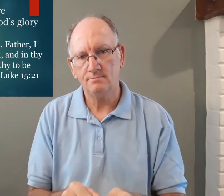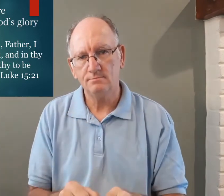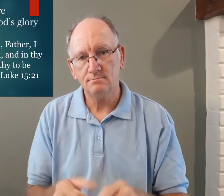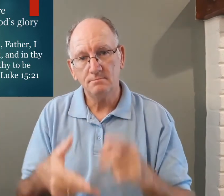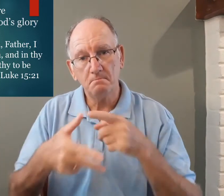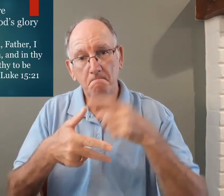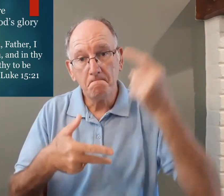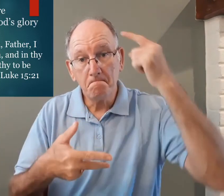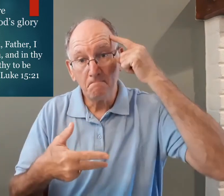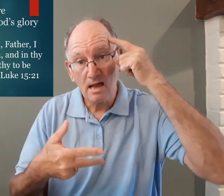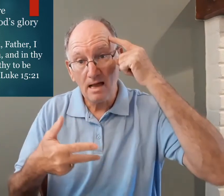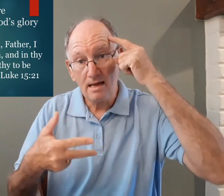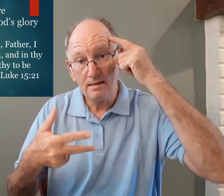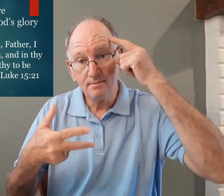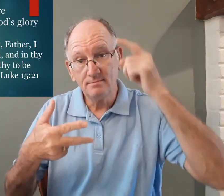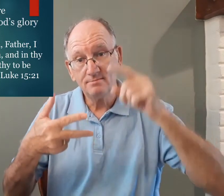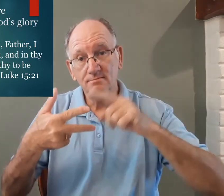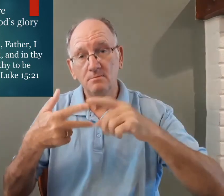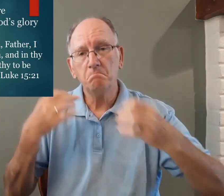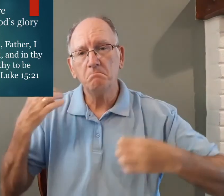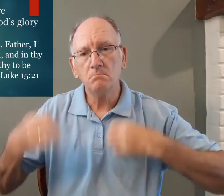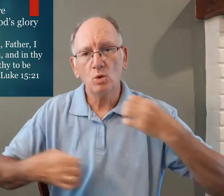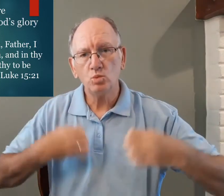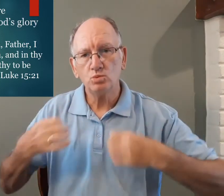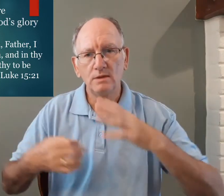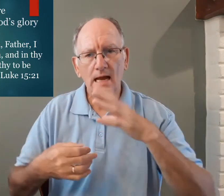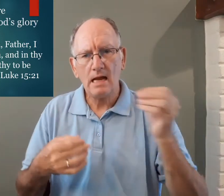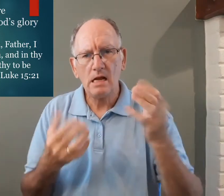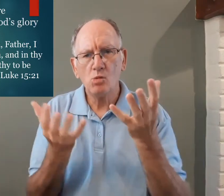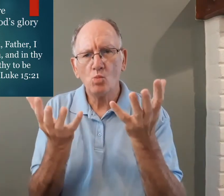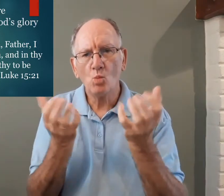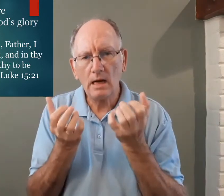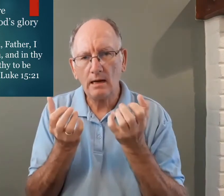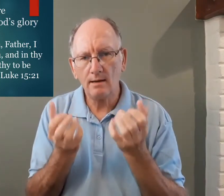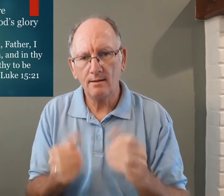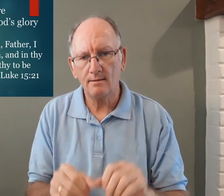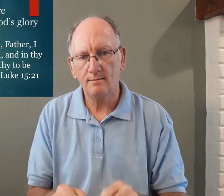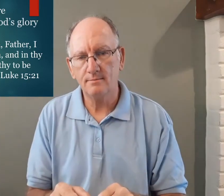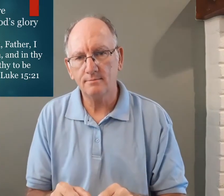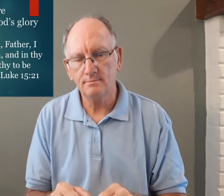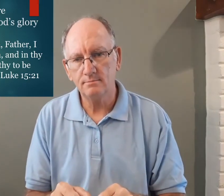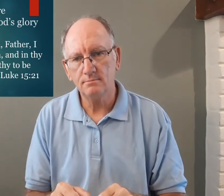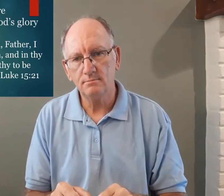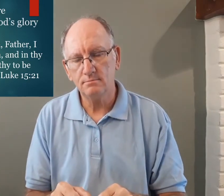repentance is repentance of the will so repentance of the mind emotion and will